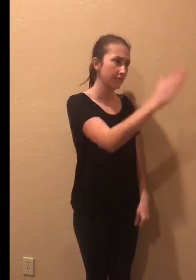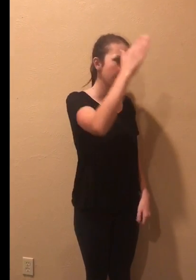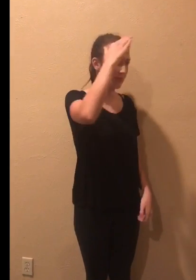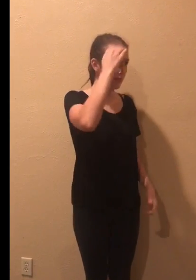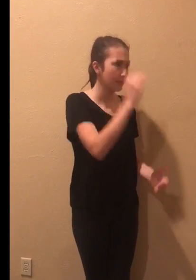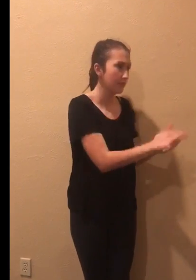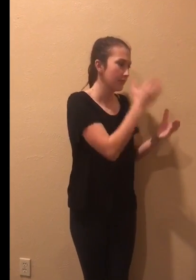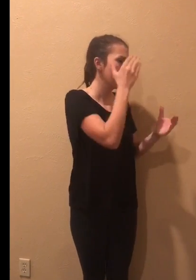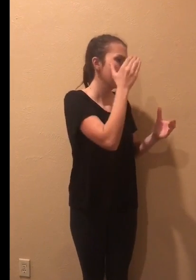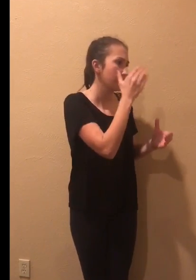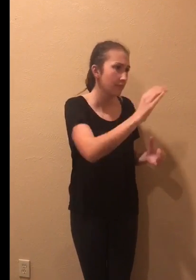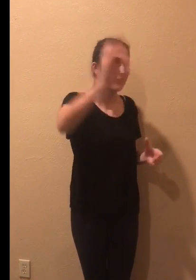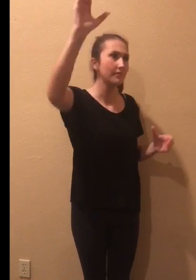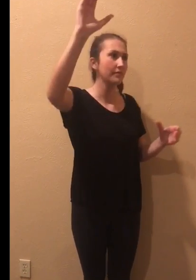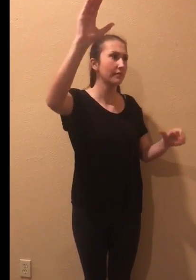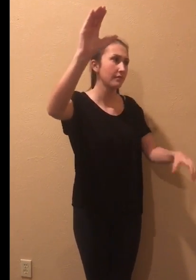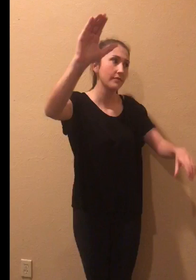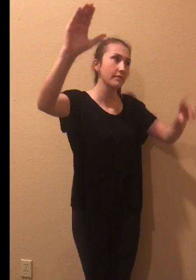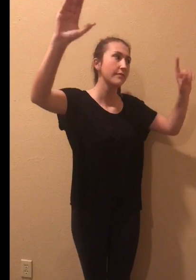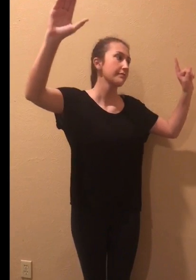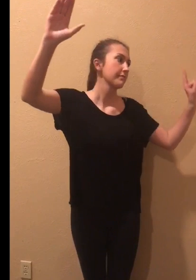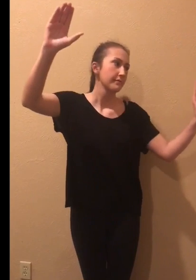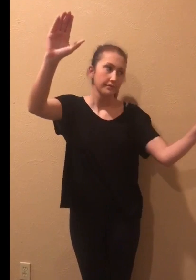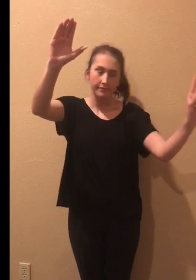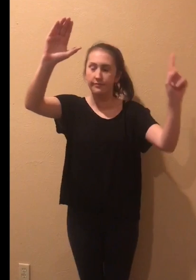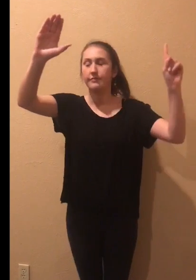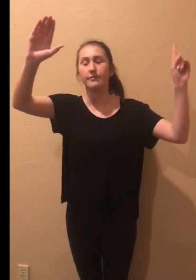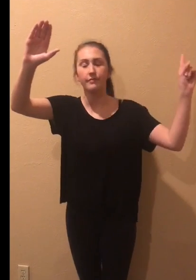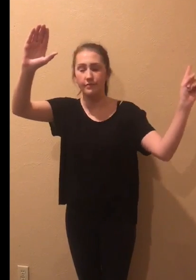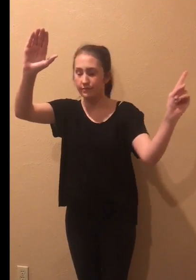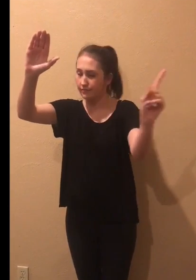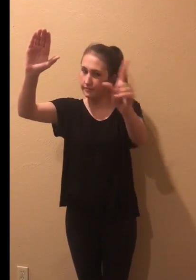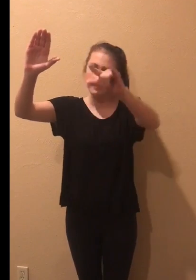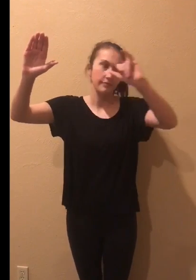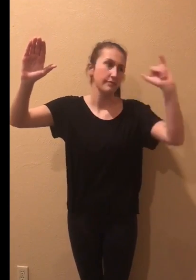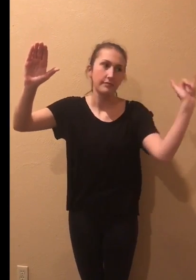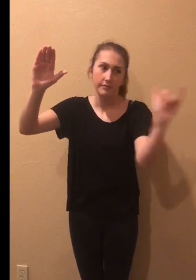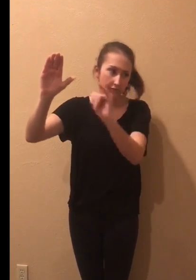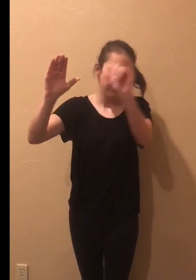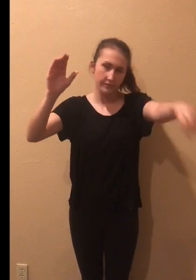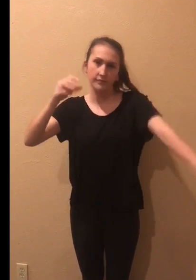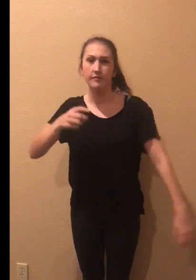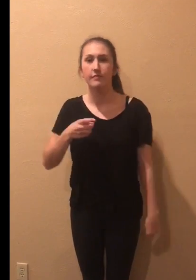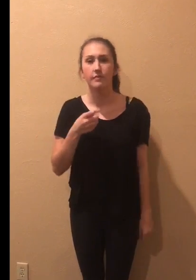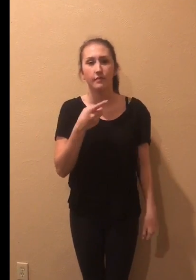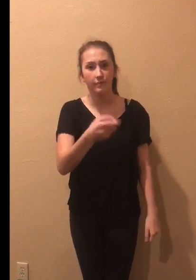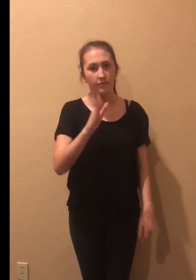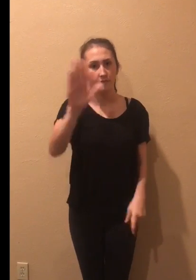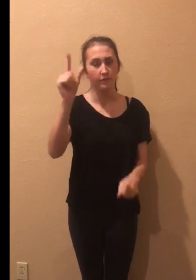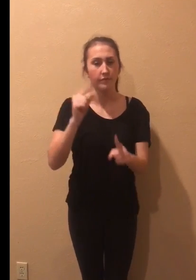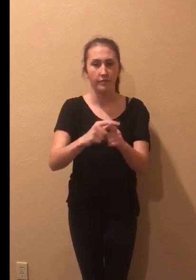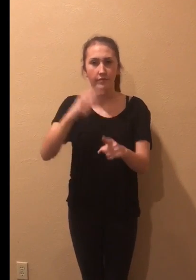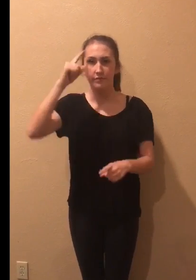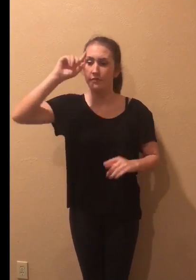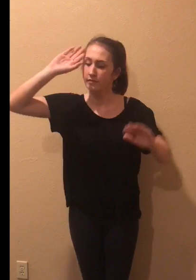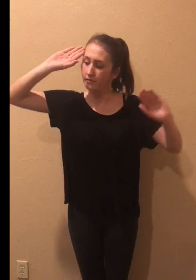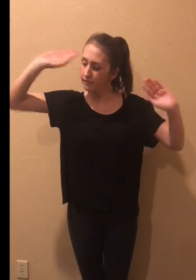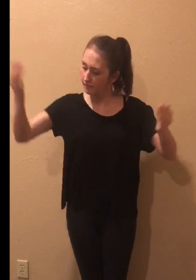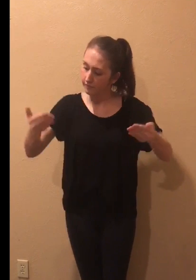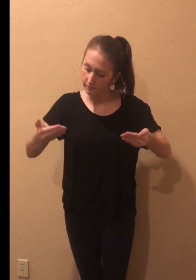you've married an Icarus He's flown too close to the sun You and your words